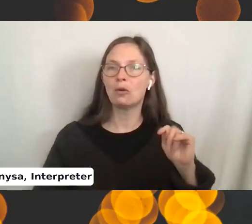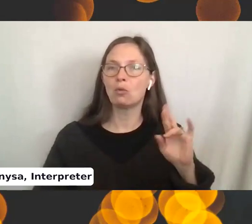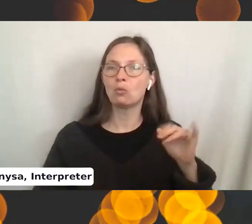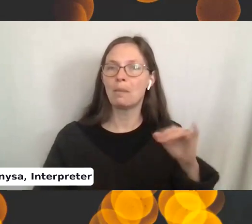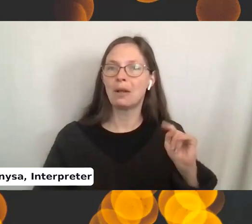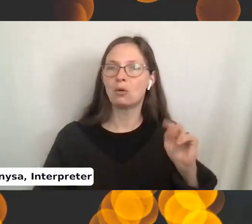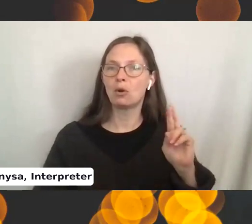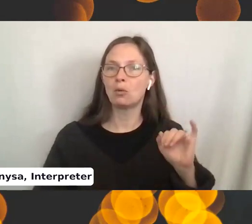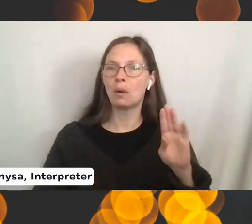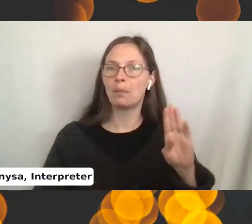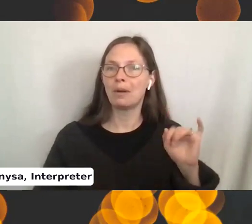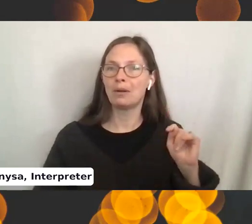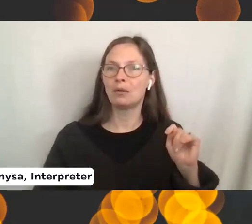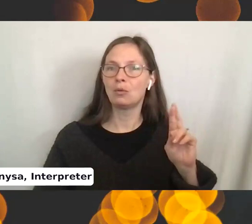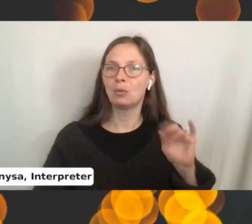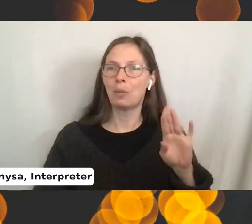the needle out.